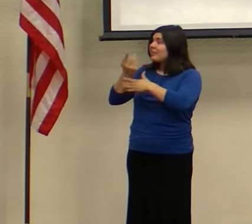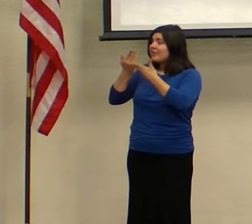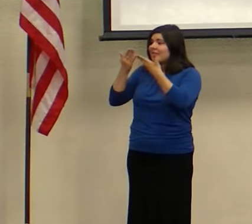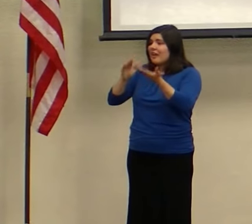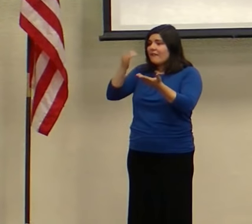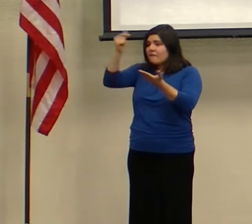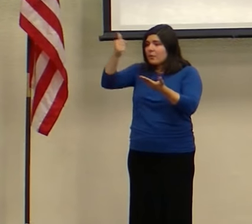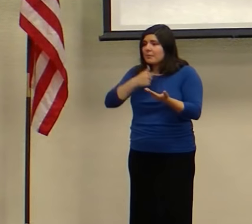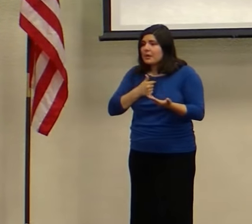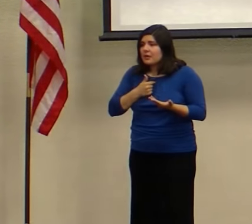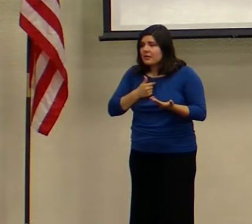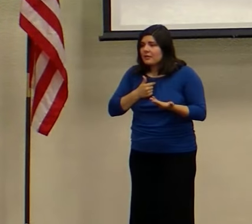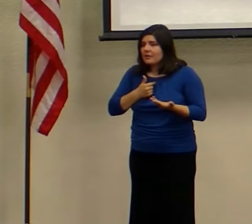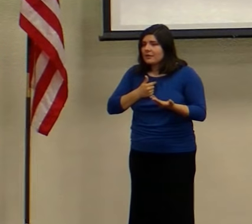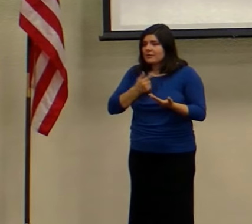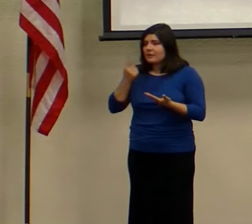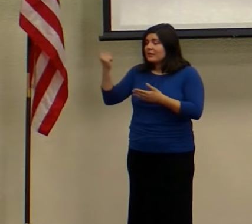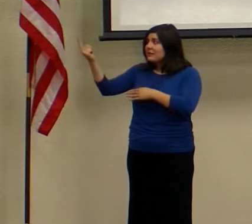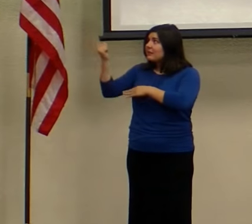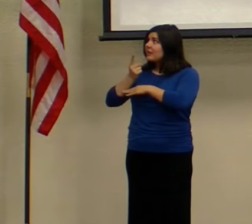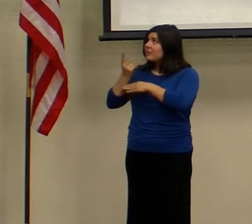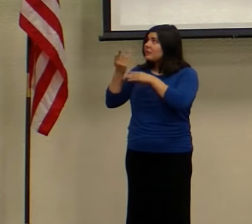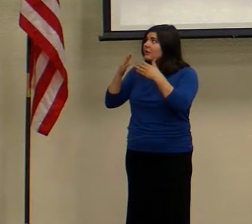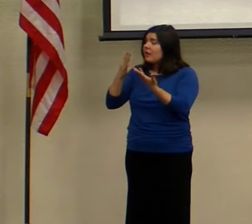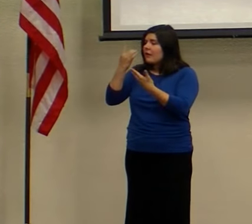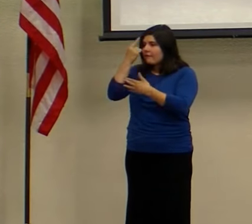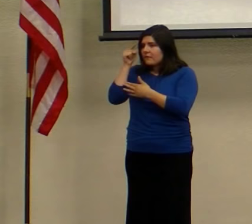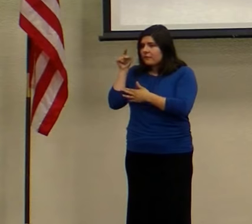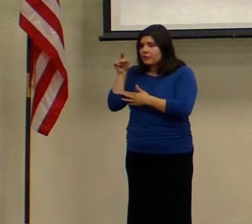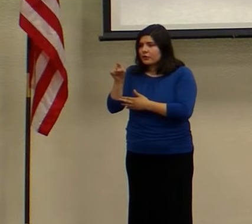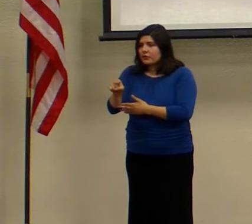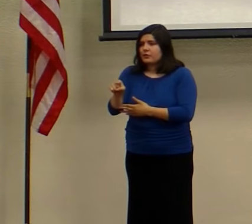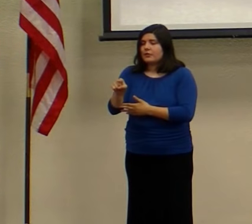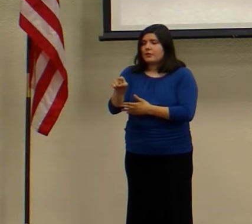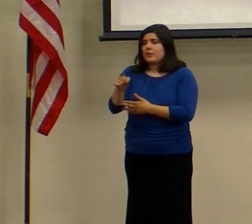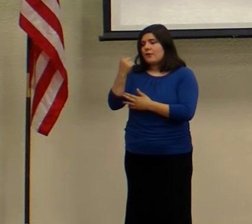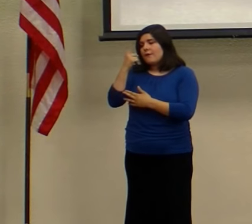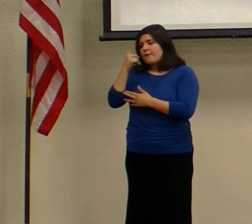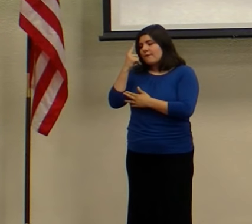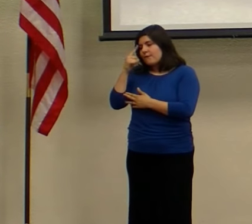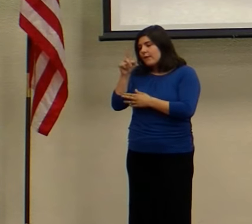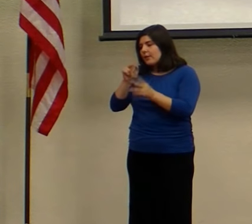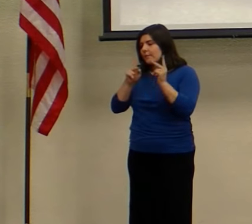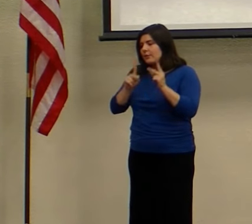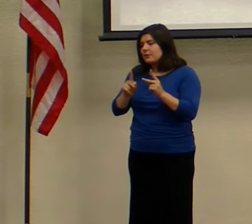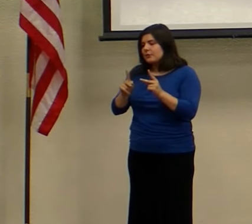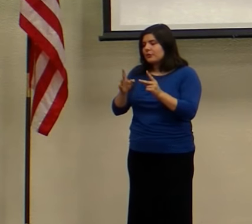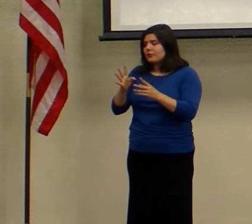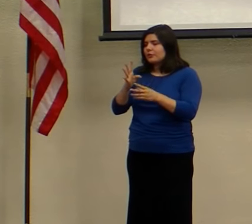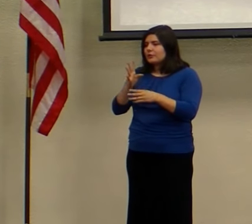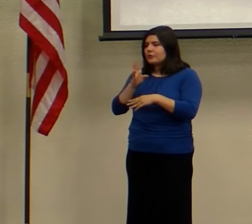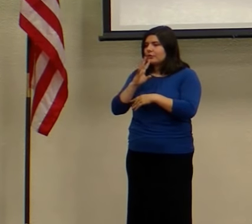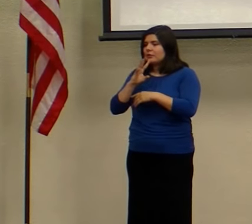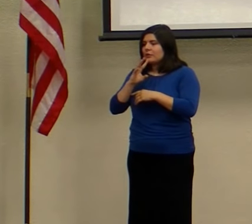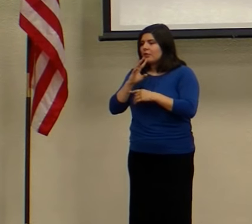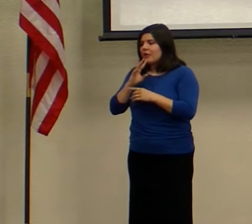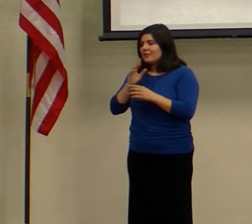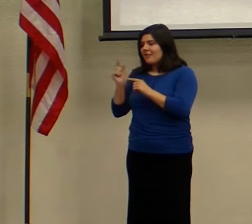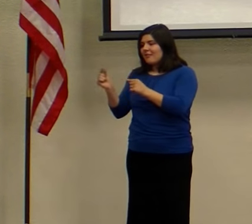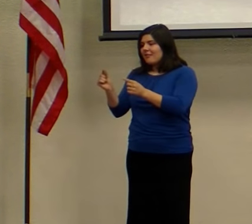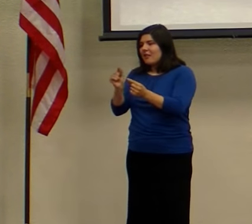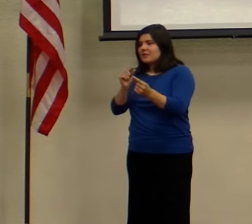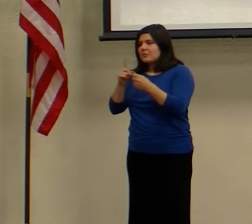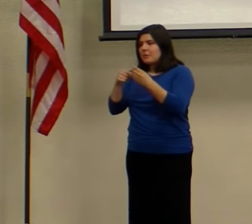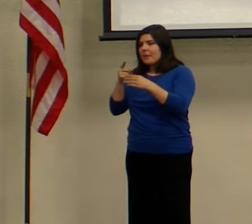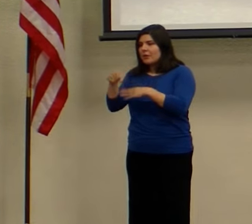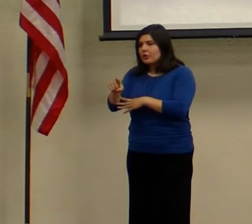He came to die for you. He died for that person talking about you behind your back. He died for the liar.